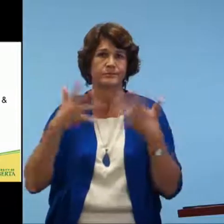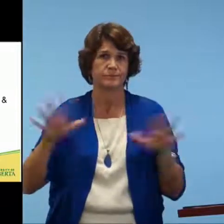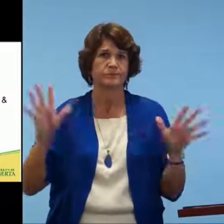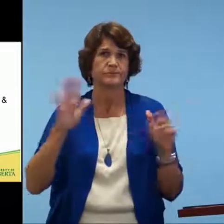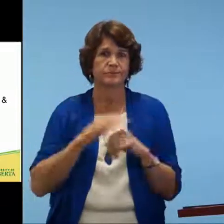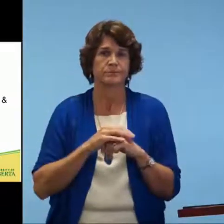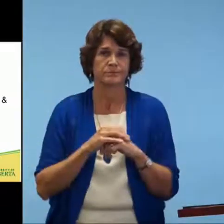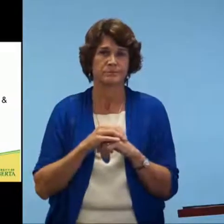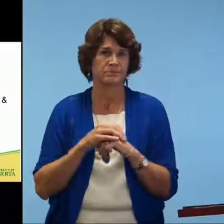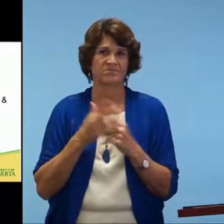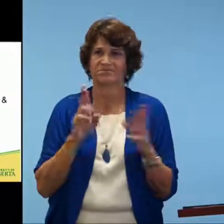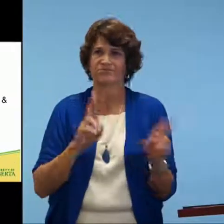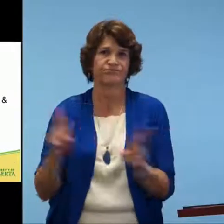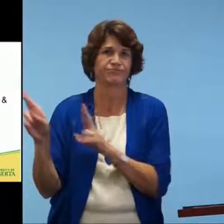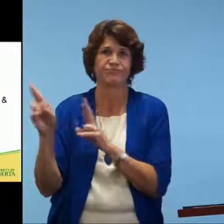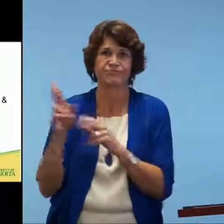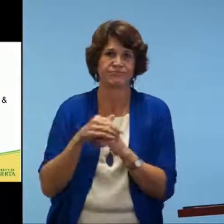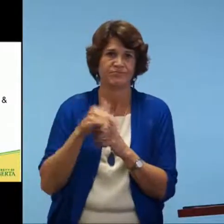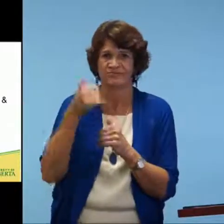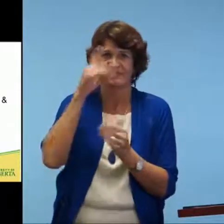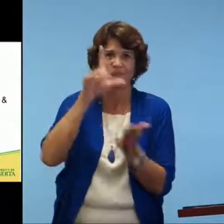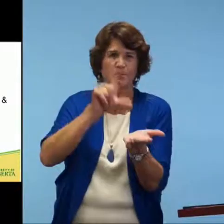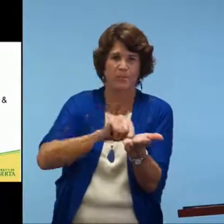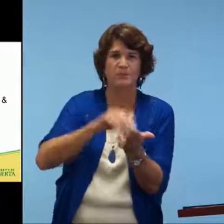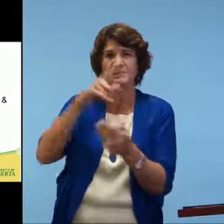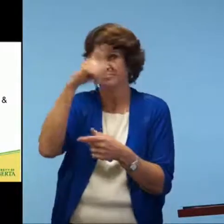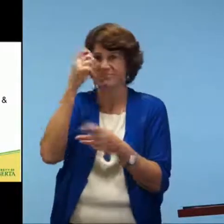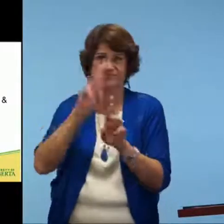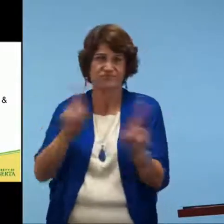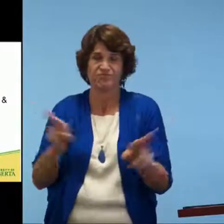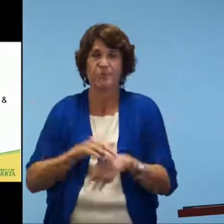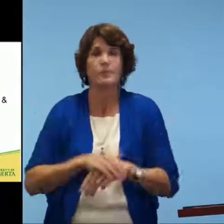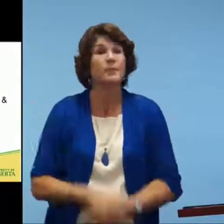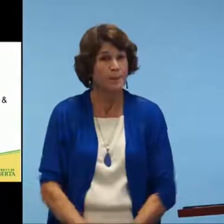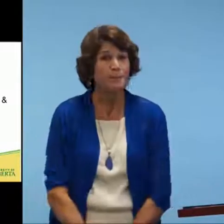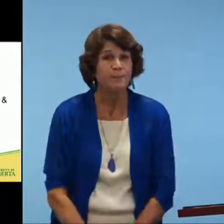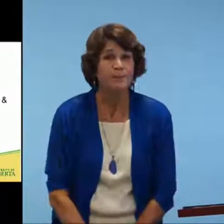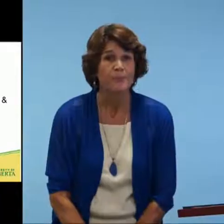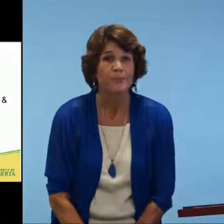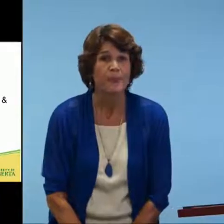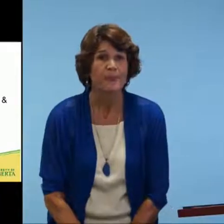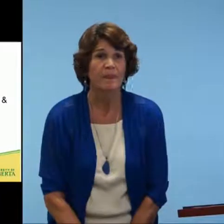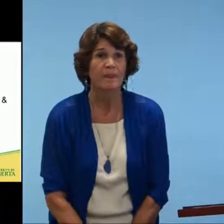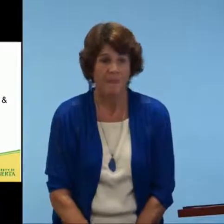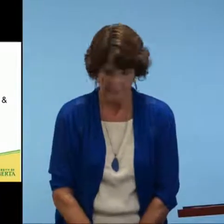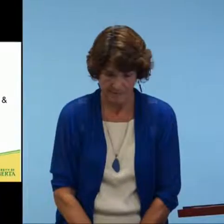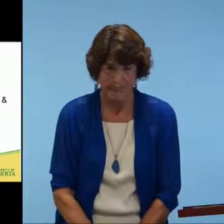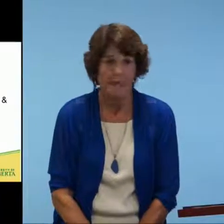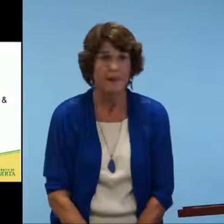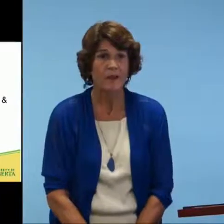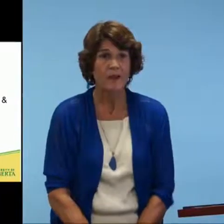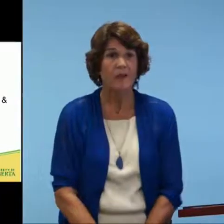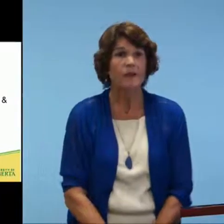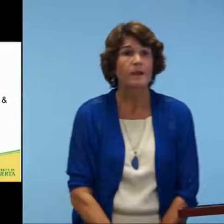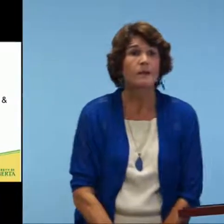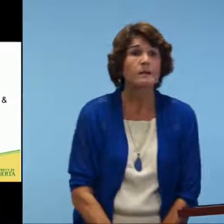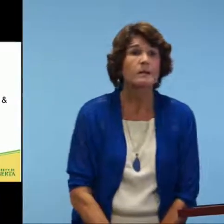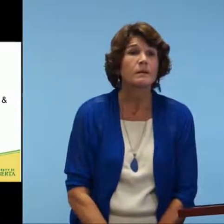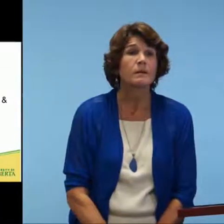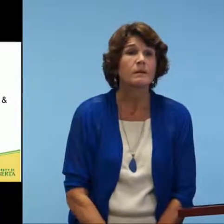is ready. It is out there. And it's available. Is it available to you? Do have a bookstore only?